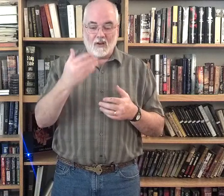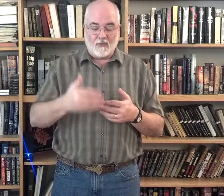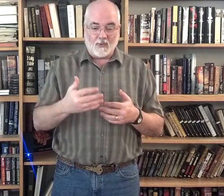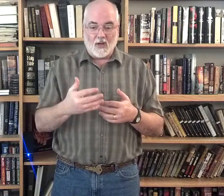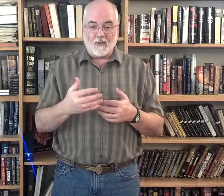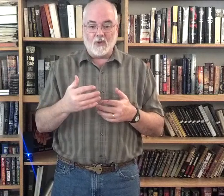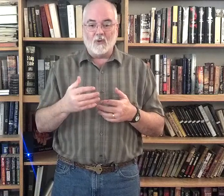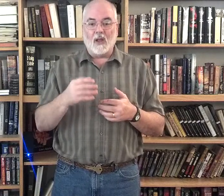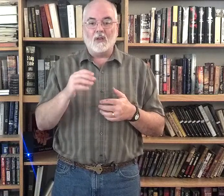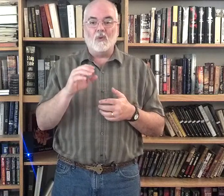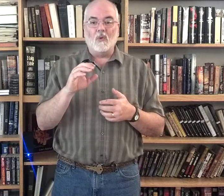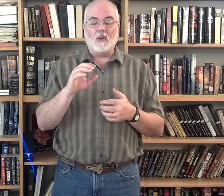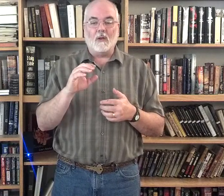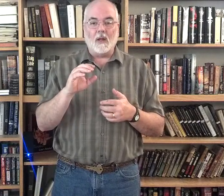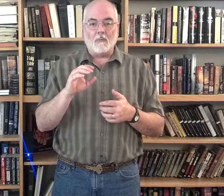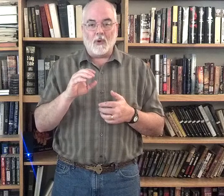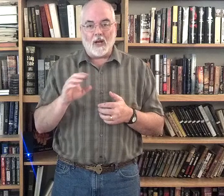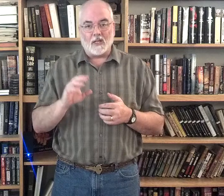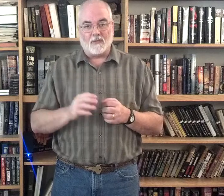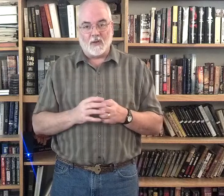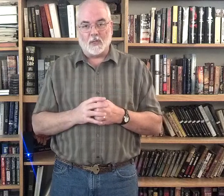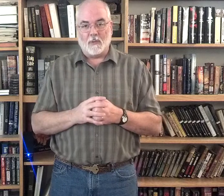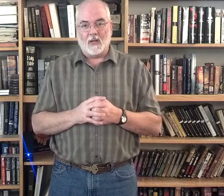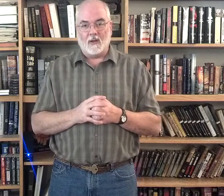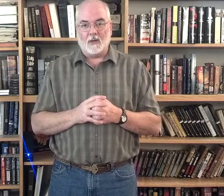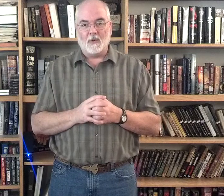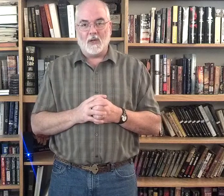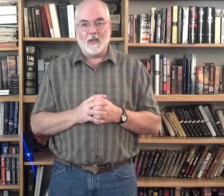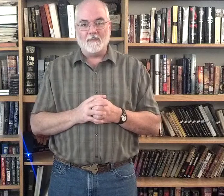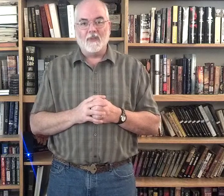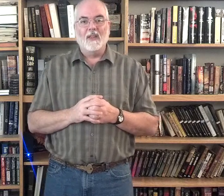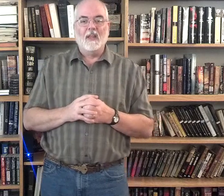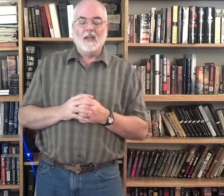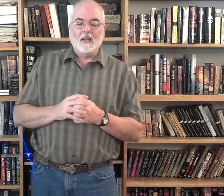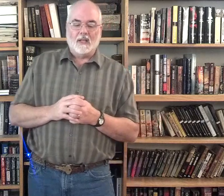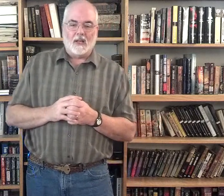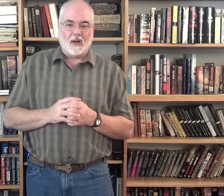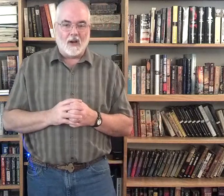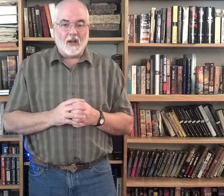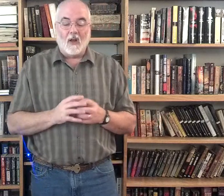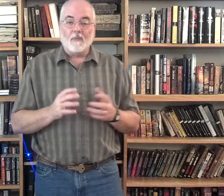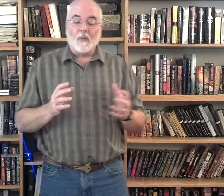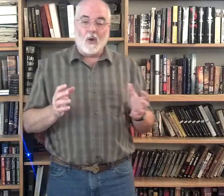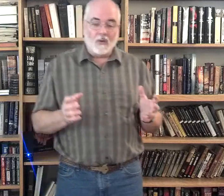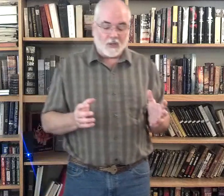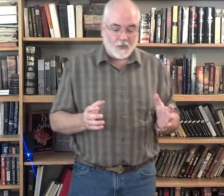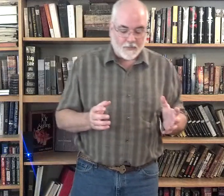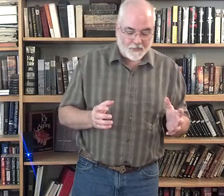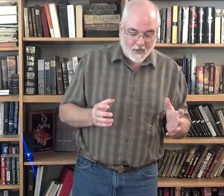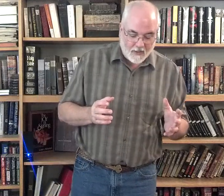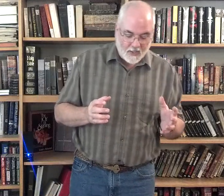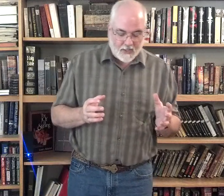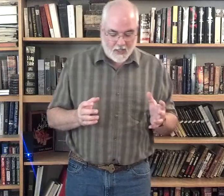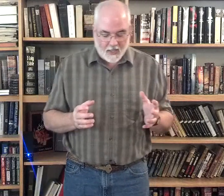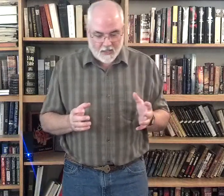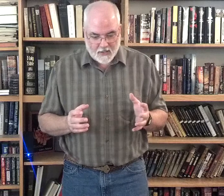in front of you, and you get practice fingerspelling on them. Okay? Also, this is